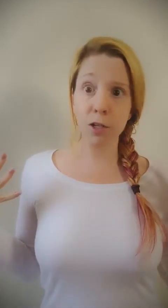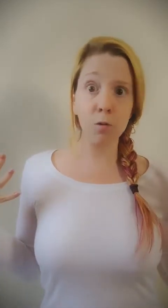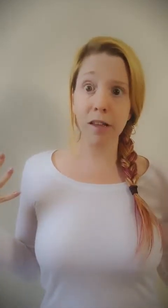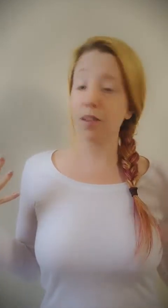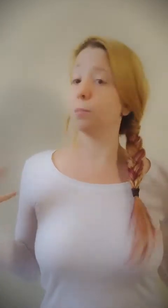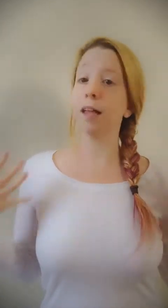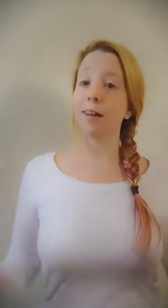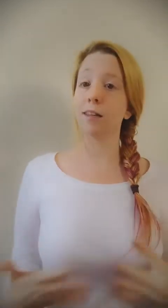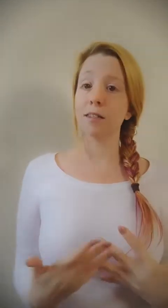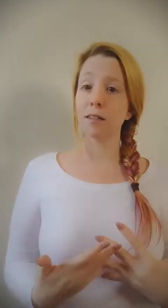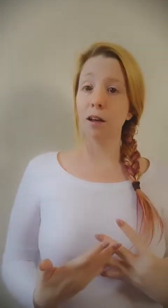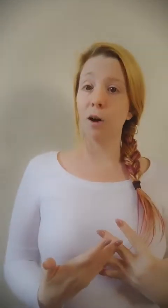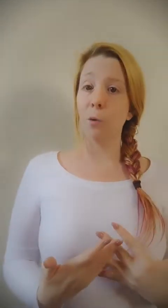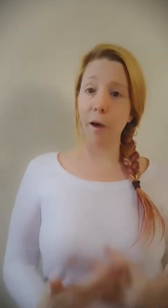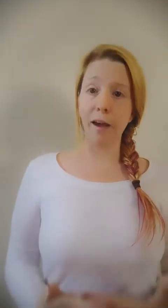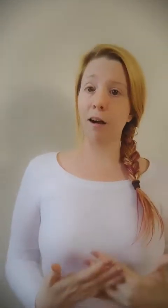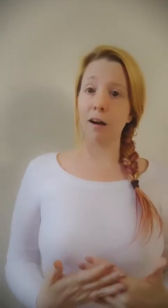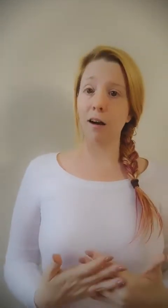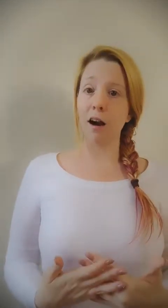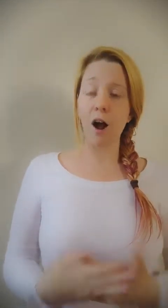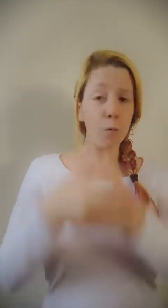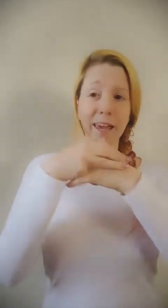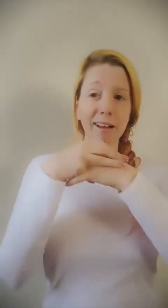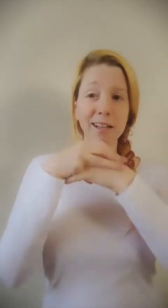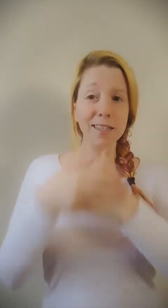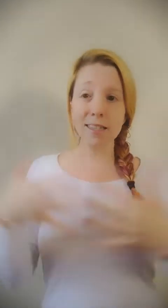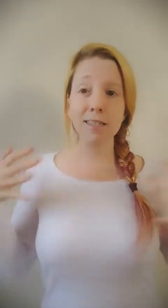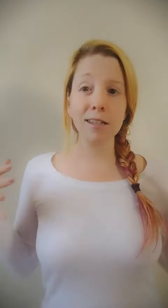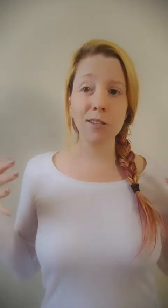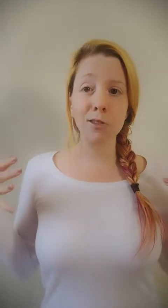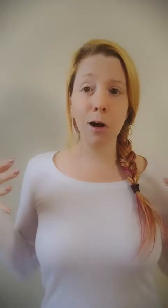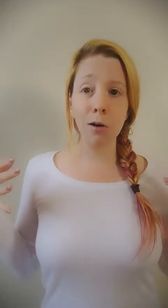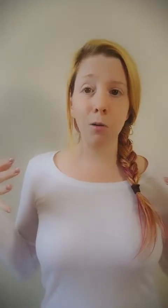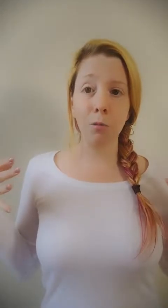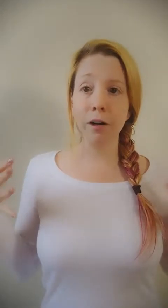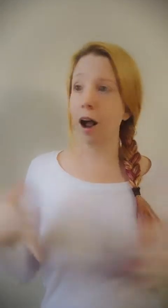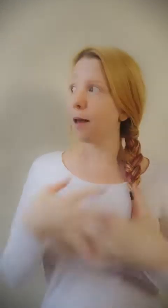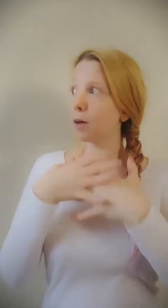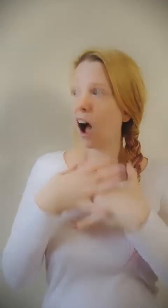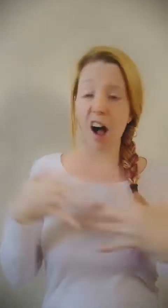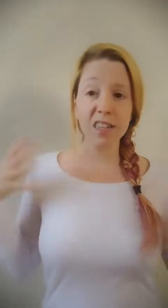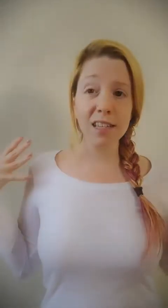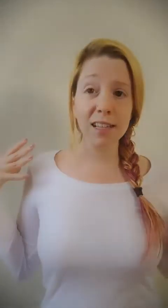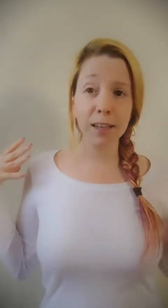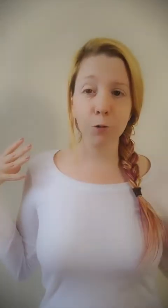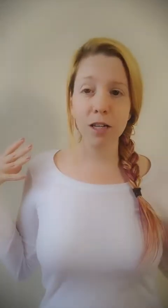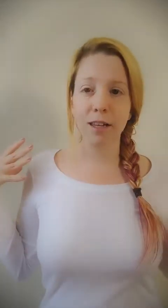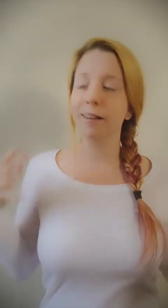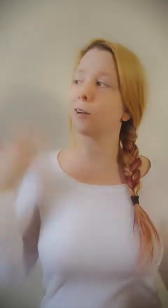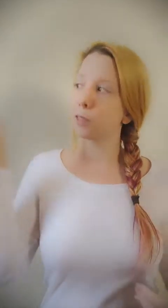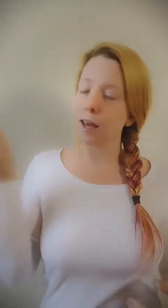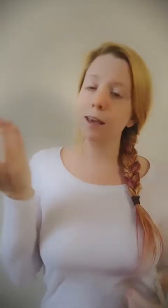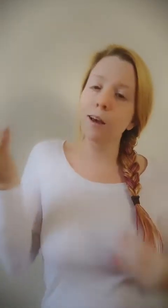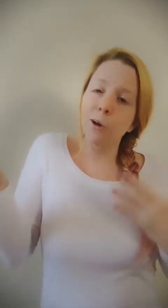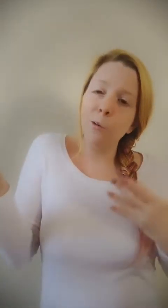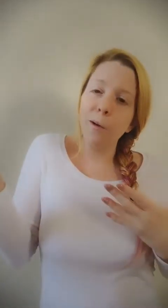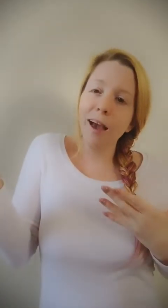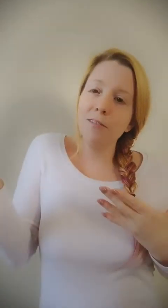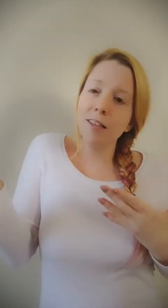don't live in a place where we get consistent snow, where I'm constantly freezing. Now, today, we have a